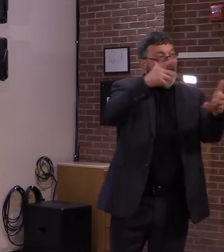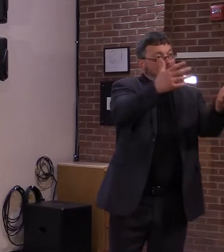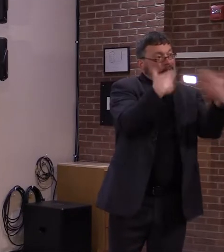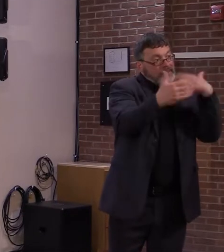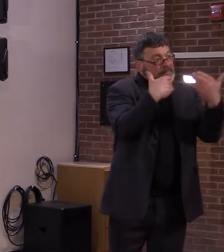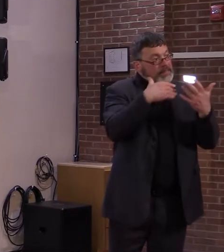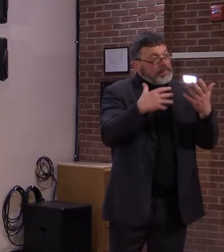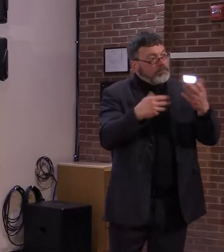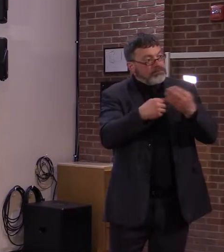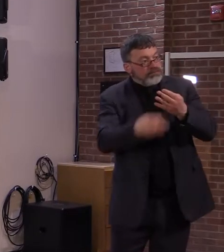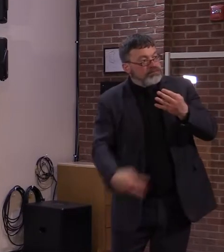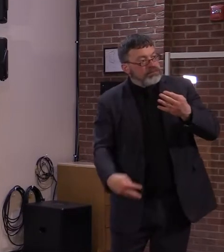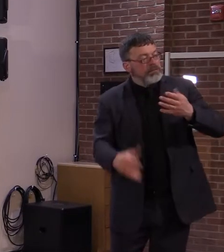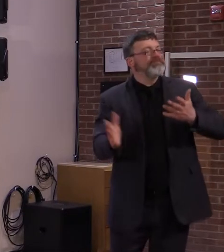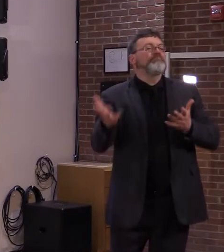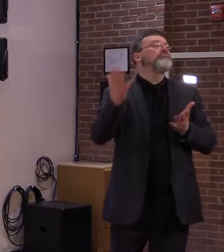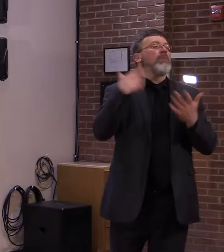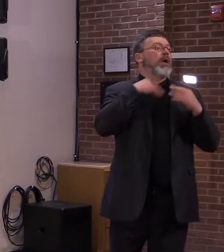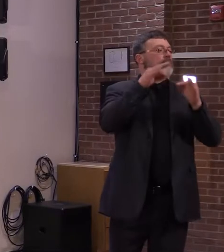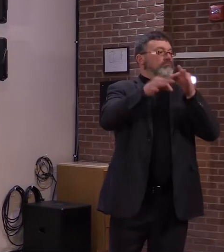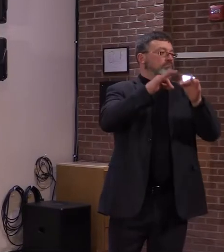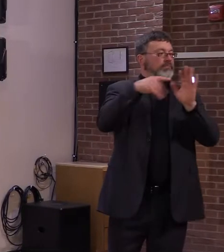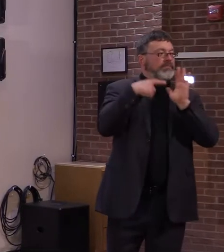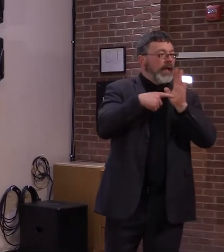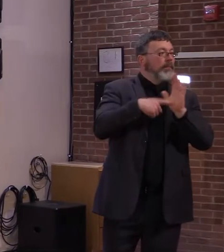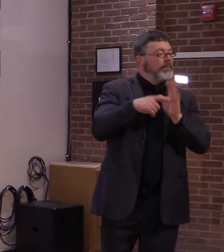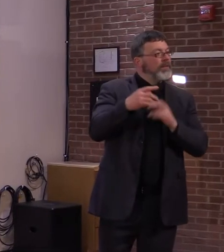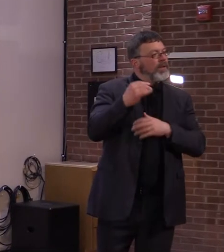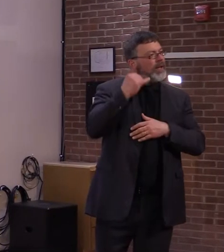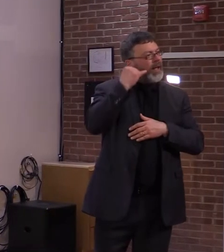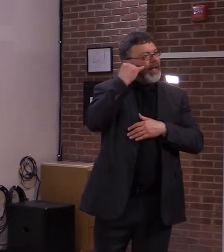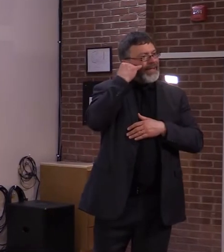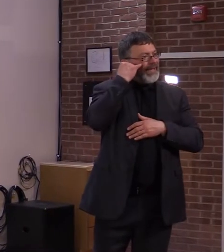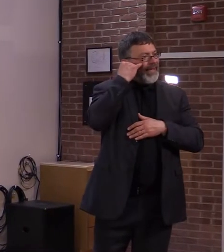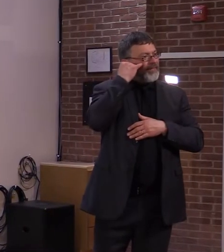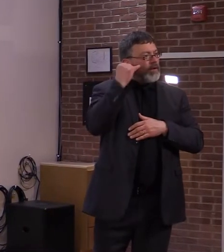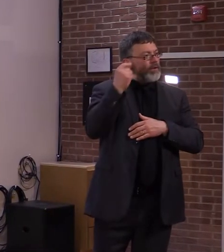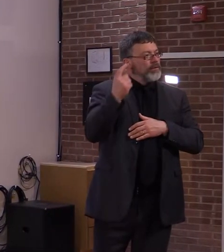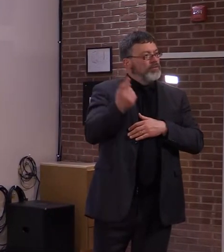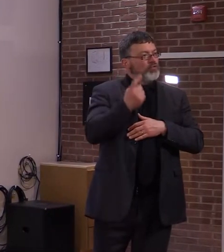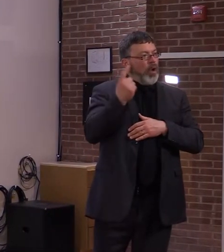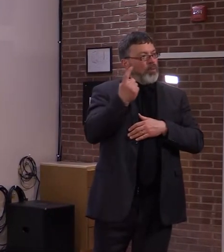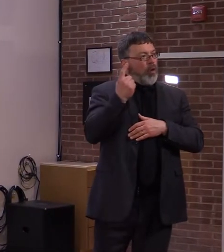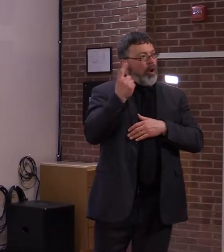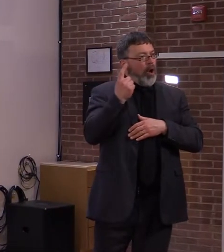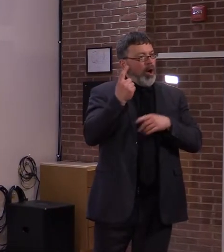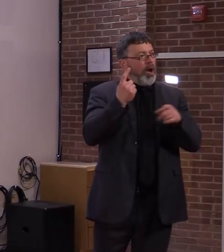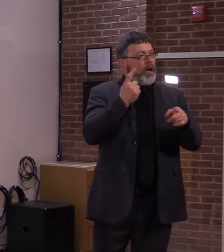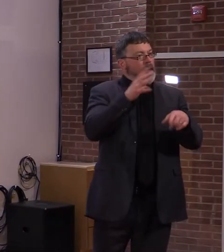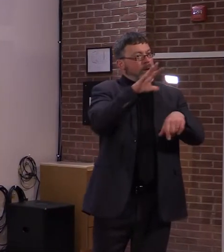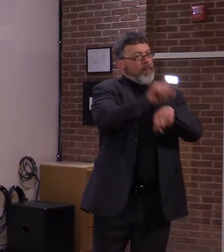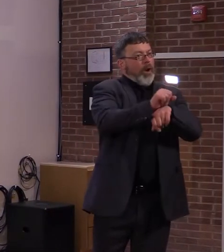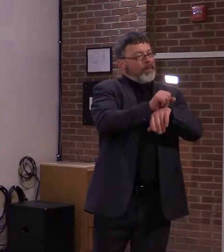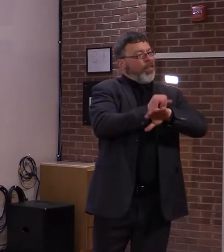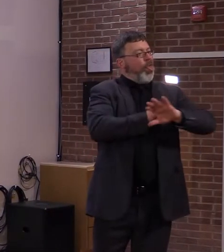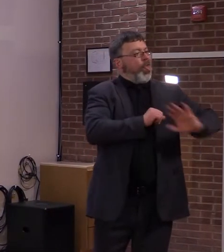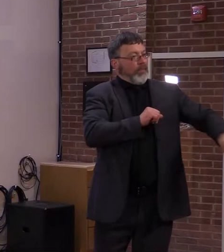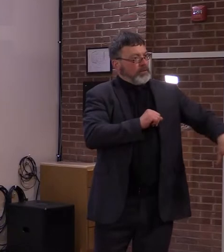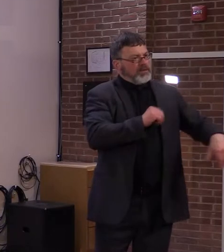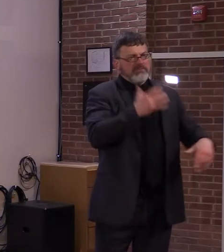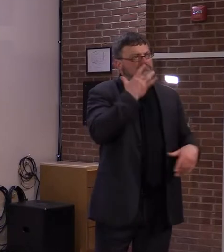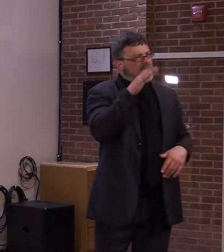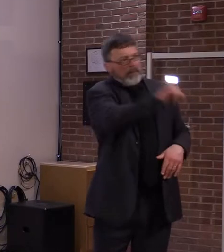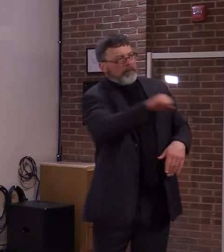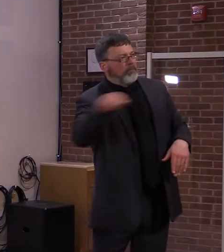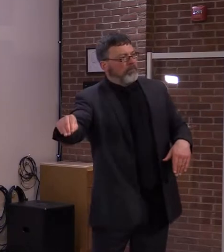find out what they were given and ultimately they could use those it seems the world is trending towards some sort